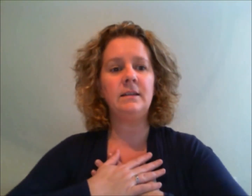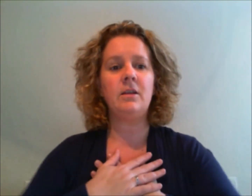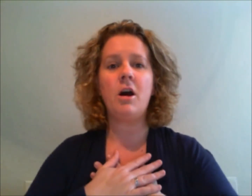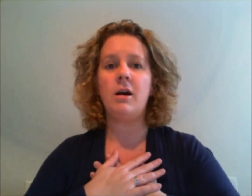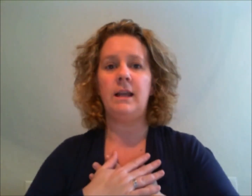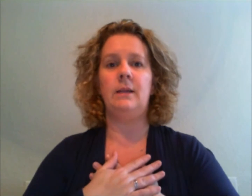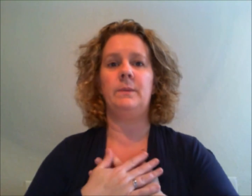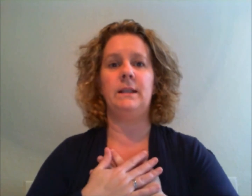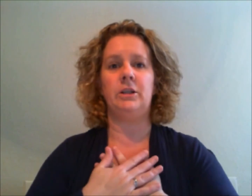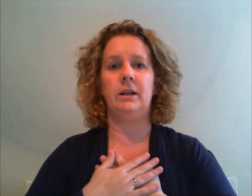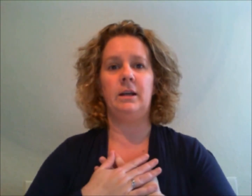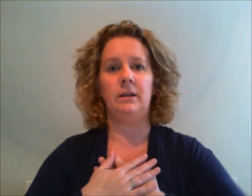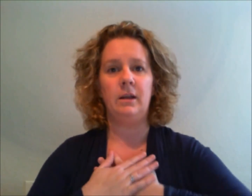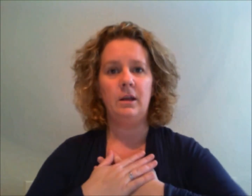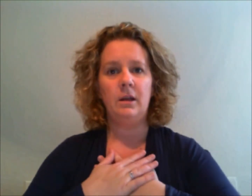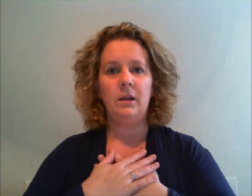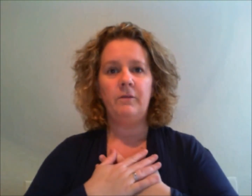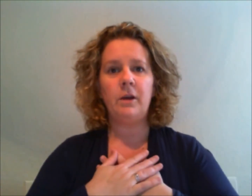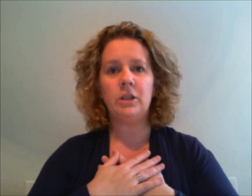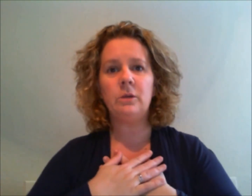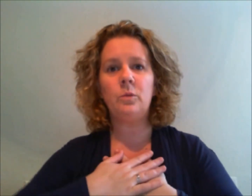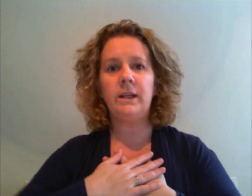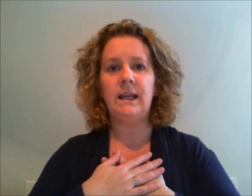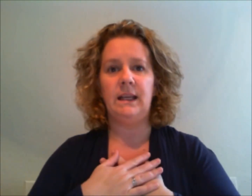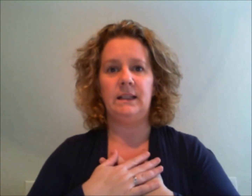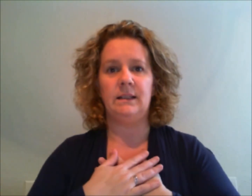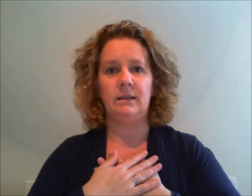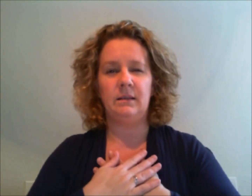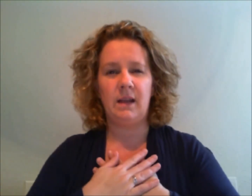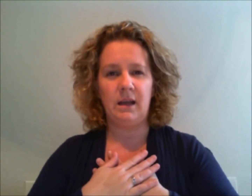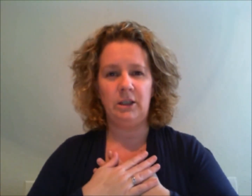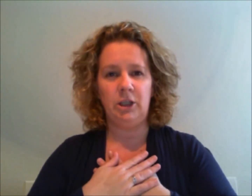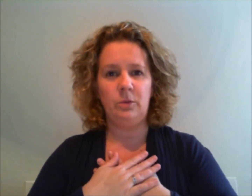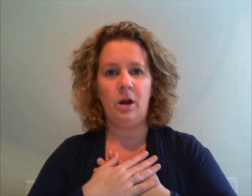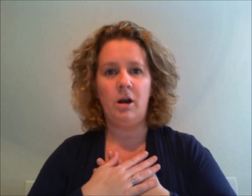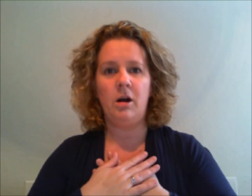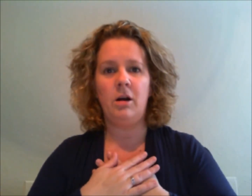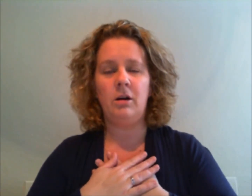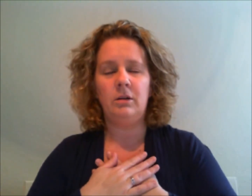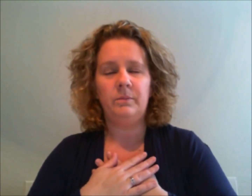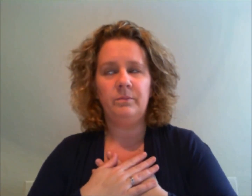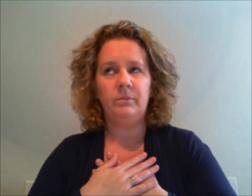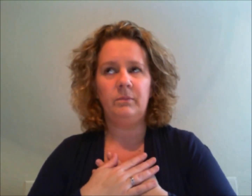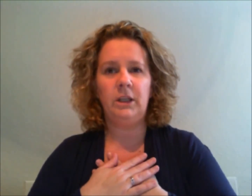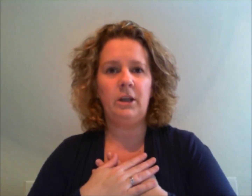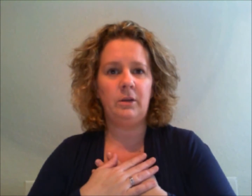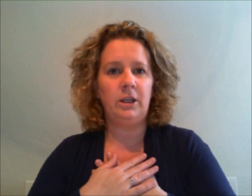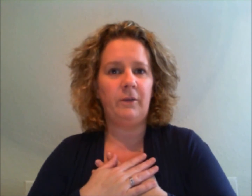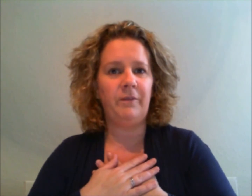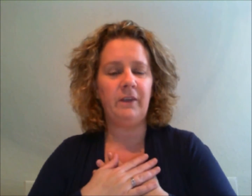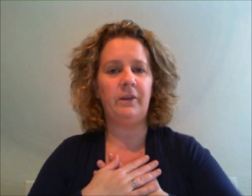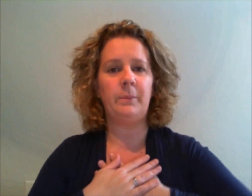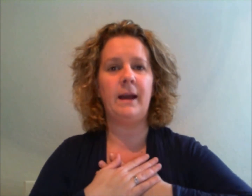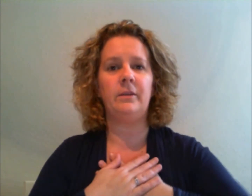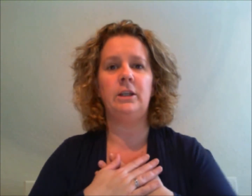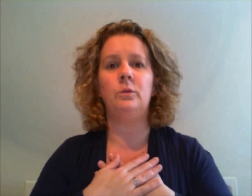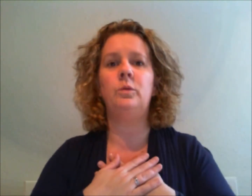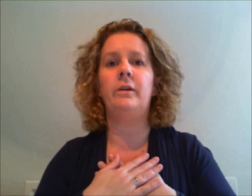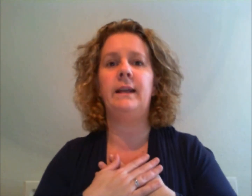on the heart healing position focus on what it is that you are you know that you're fearful about that you're worrying